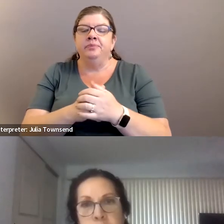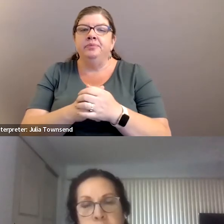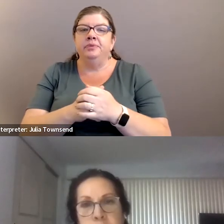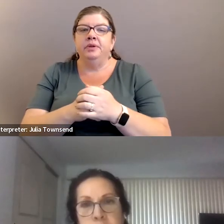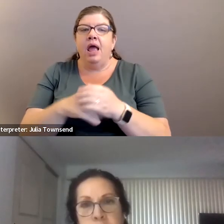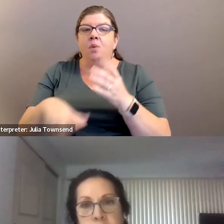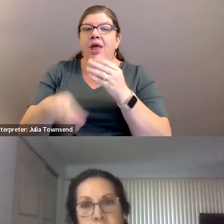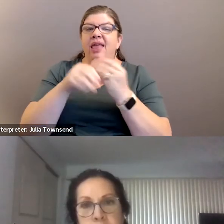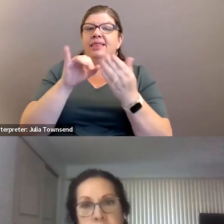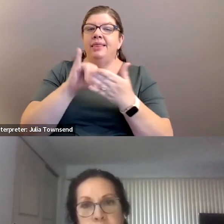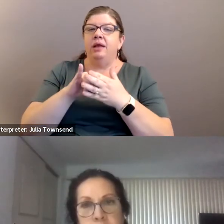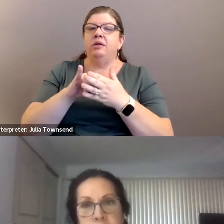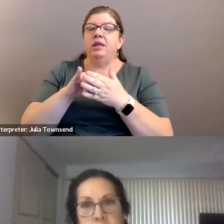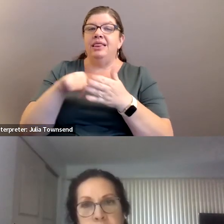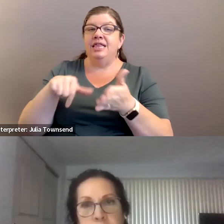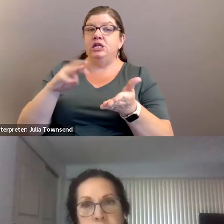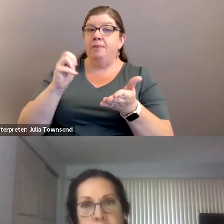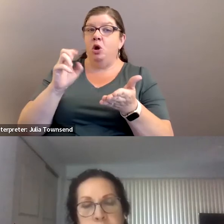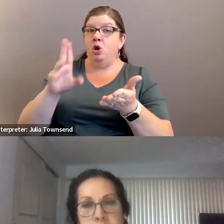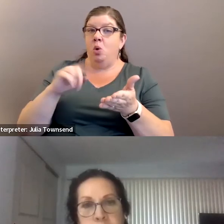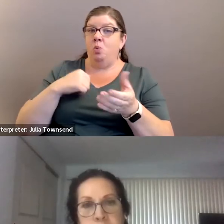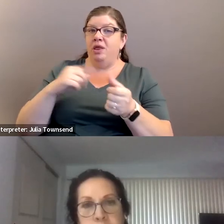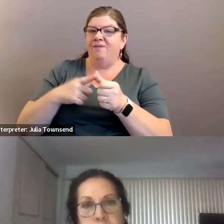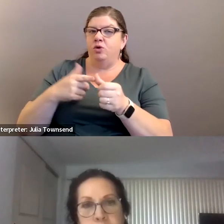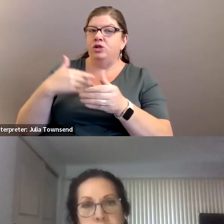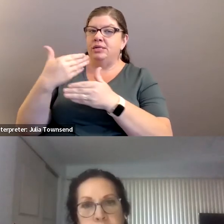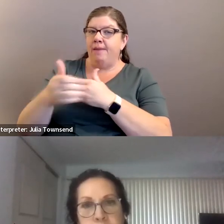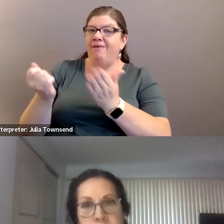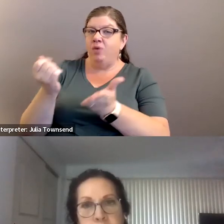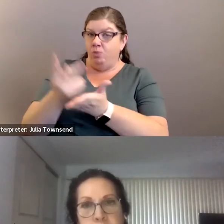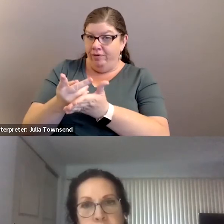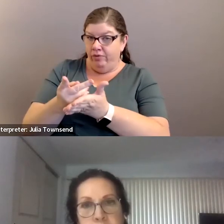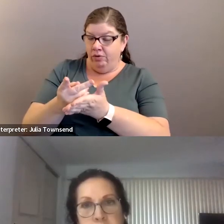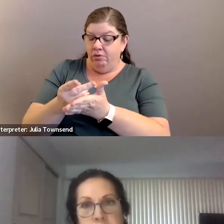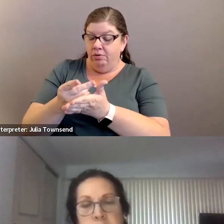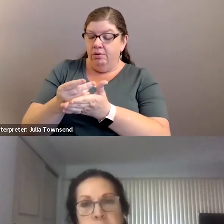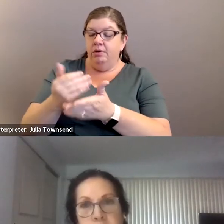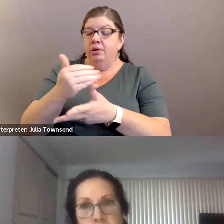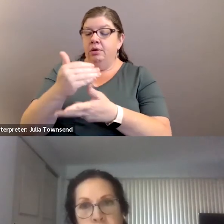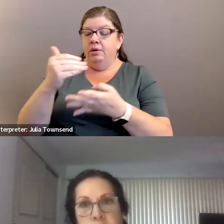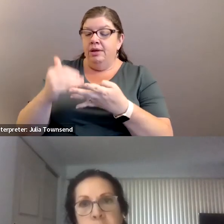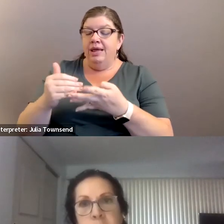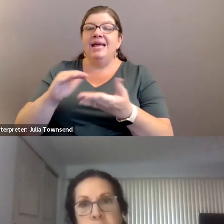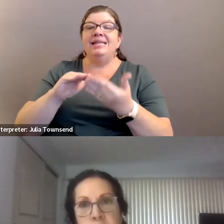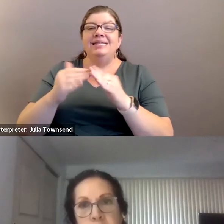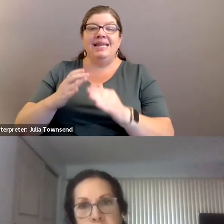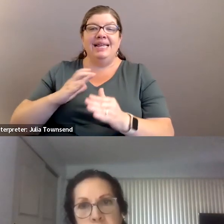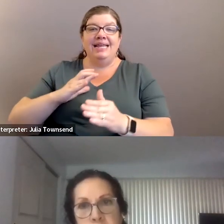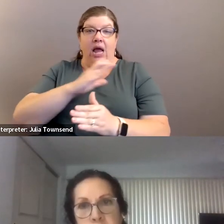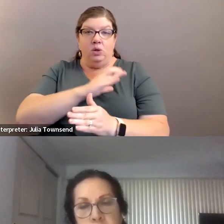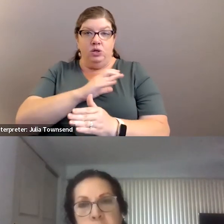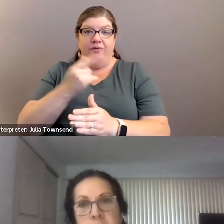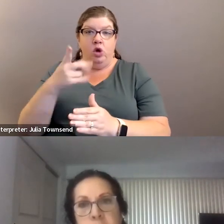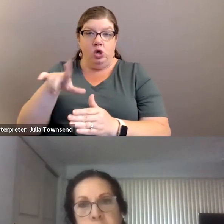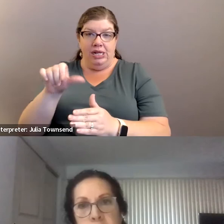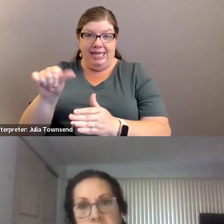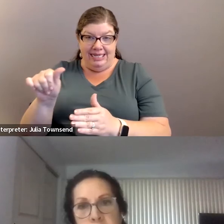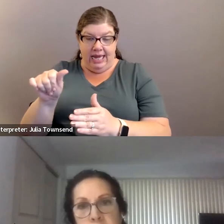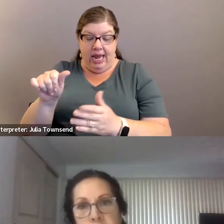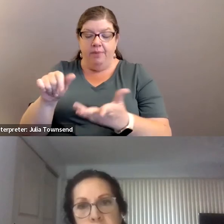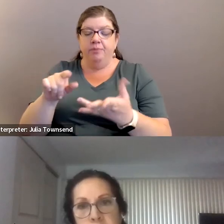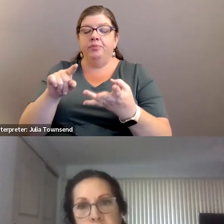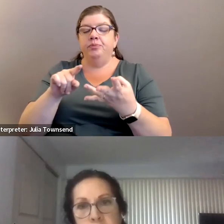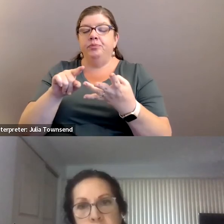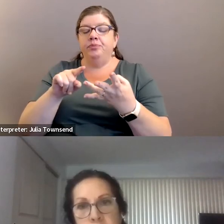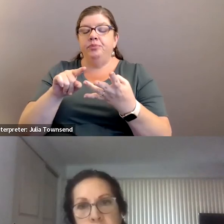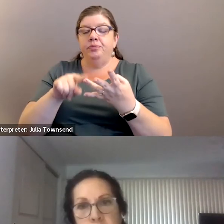add that um this mou we are the first step of approval next it will go to the city council city of golita and